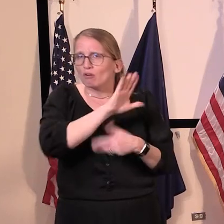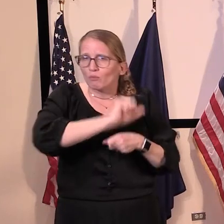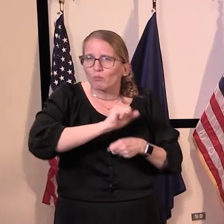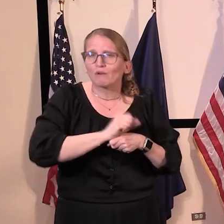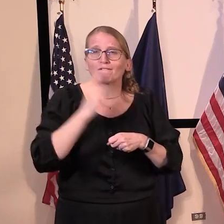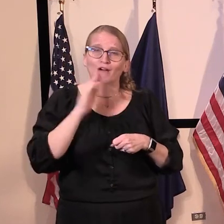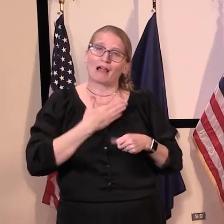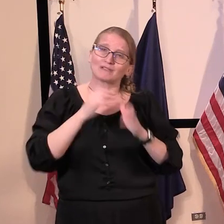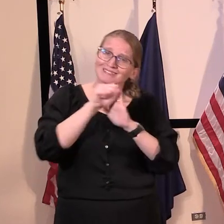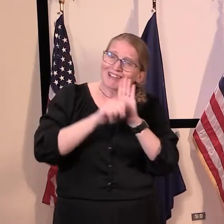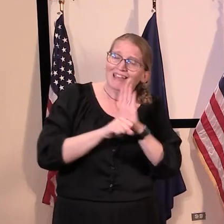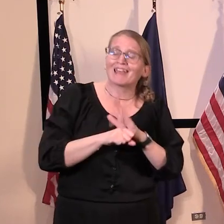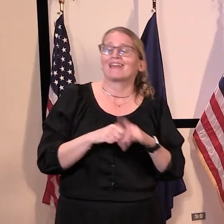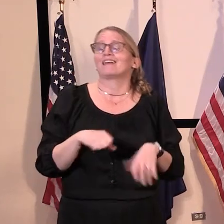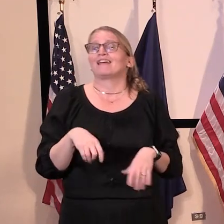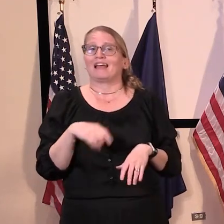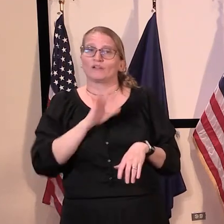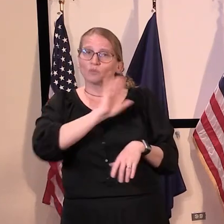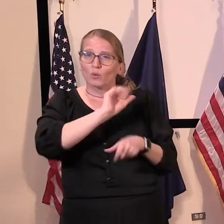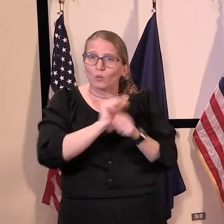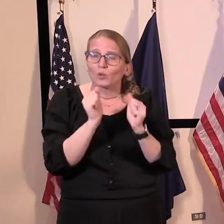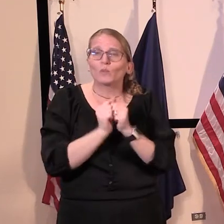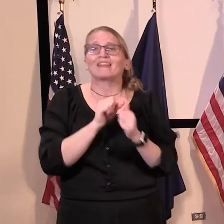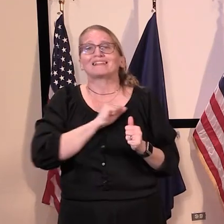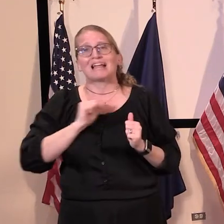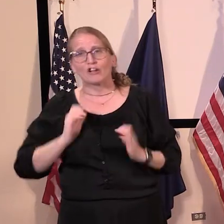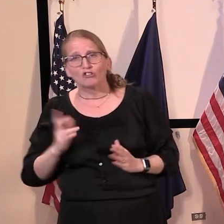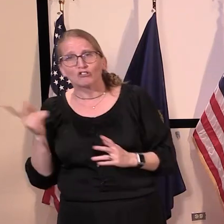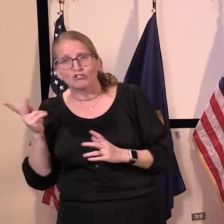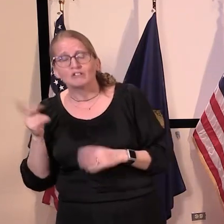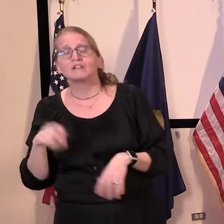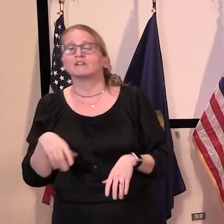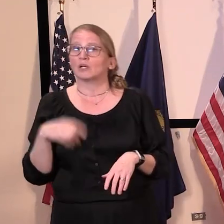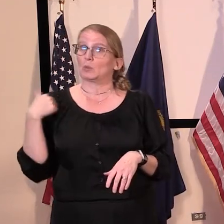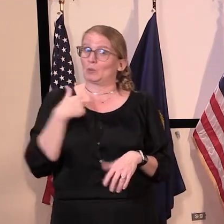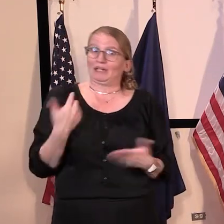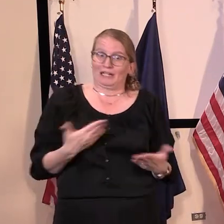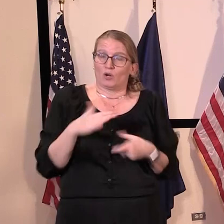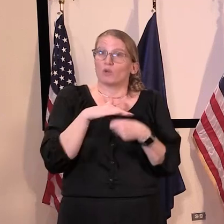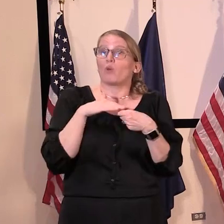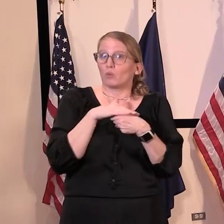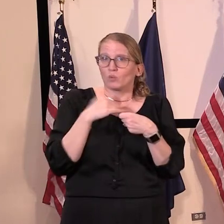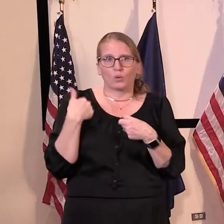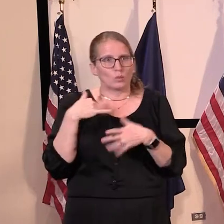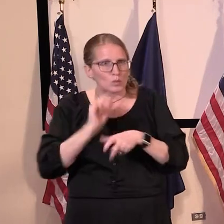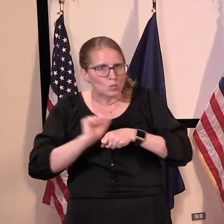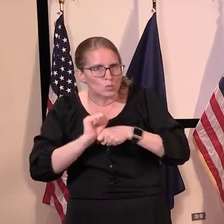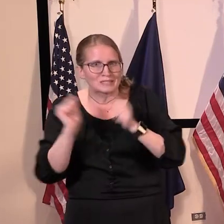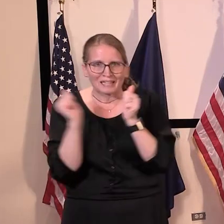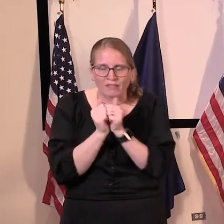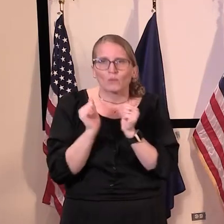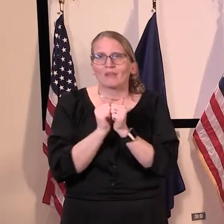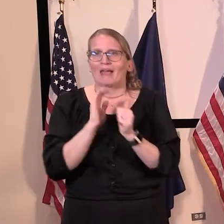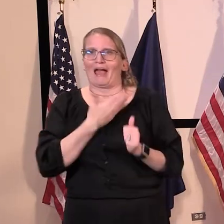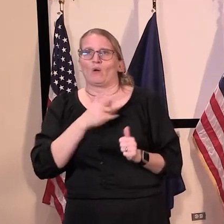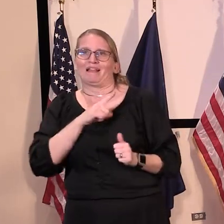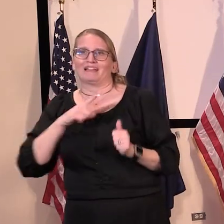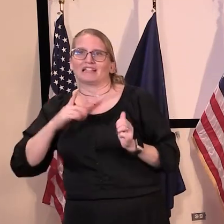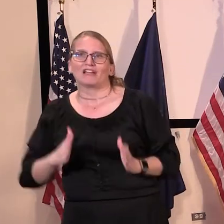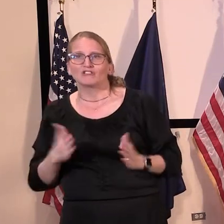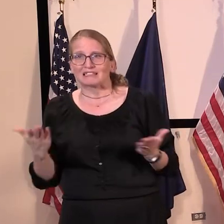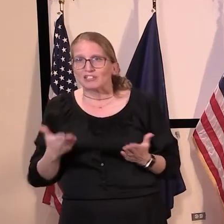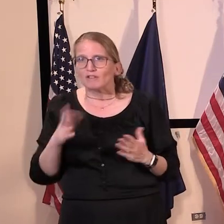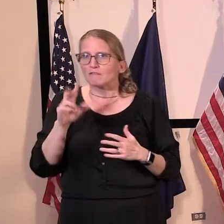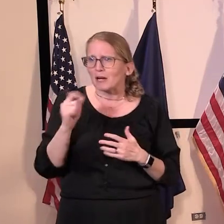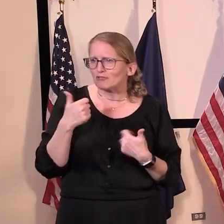congressional delegation and trying to work together. And we're doing that on the local level as well with our legislative counterparts and